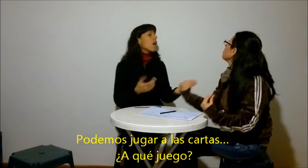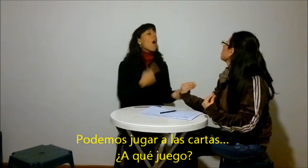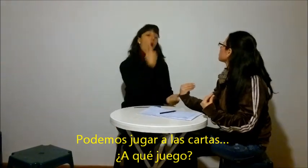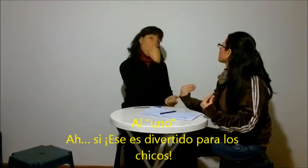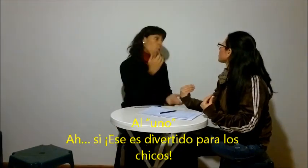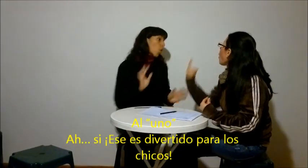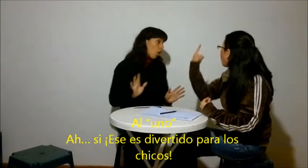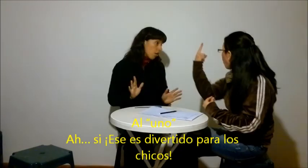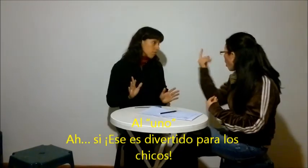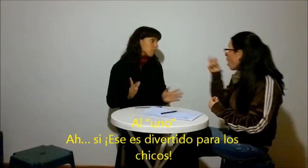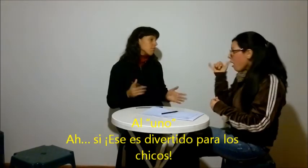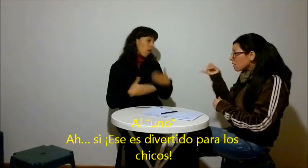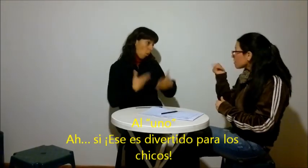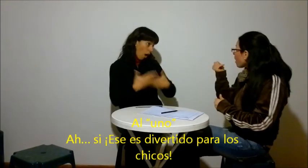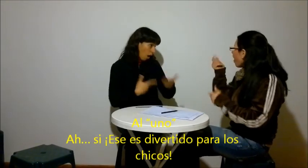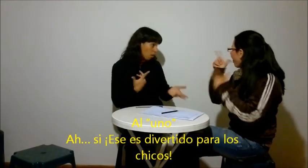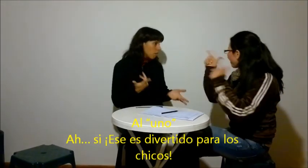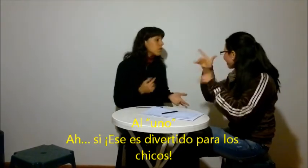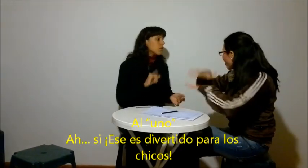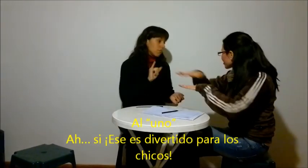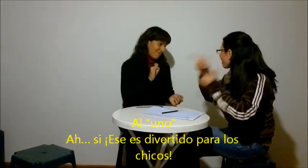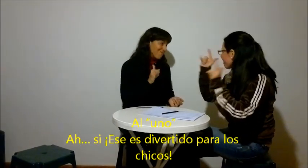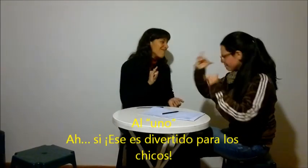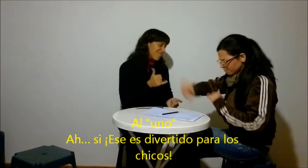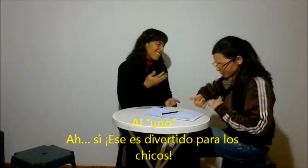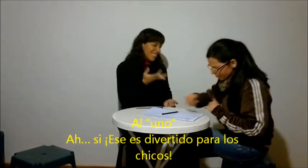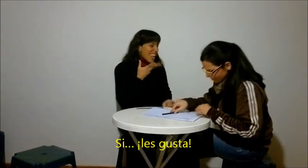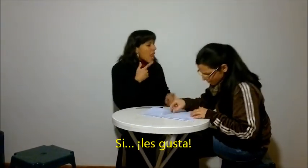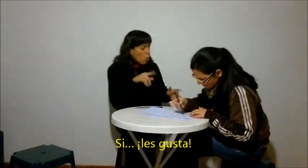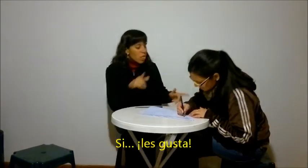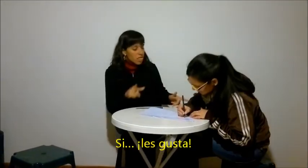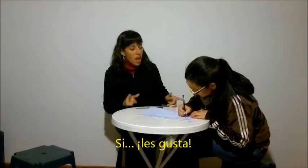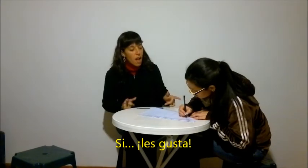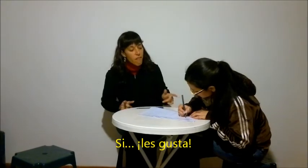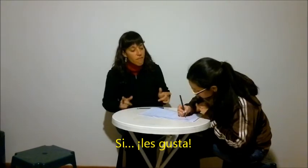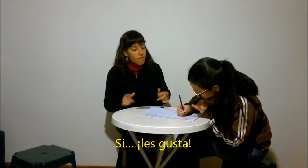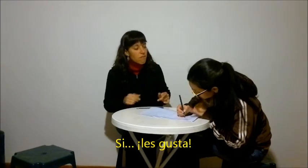I'm the I'm The Good. Sure.